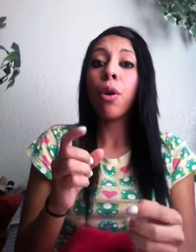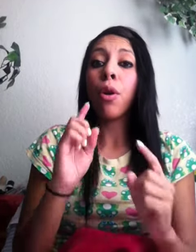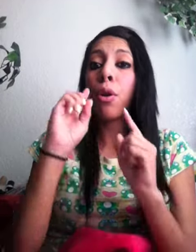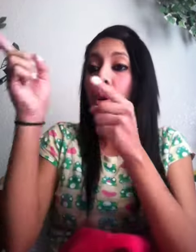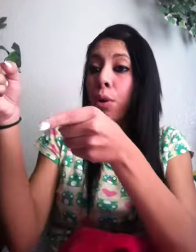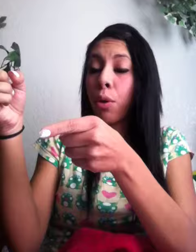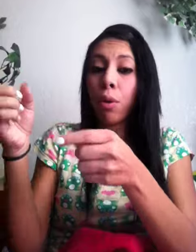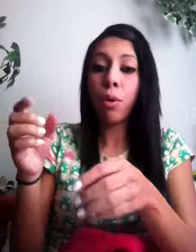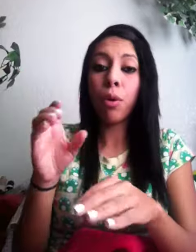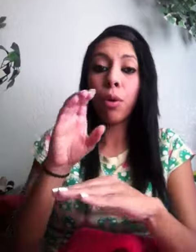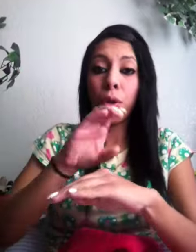What?